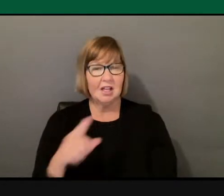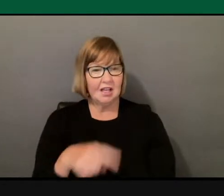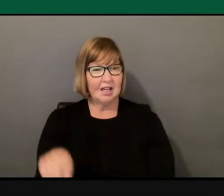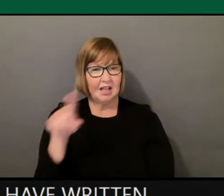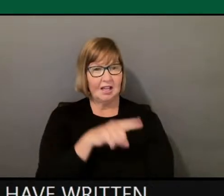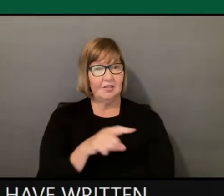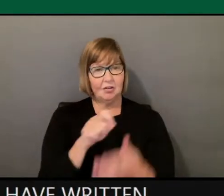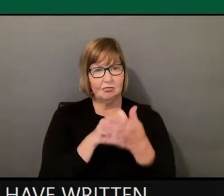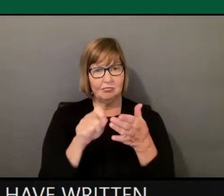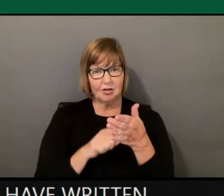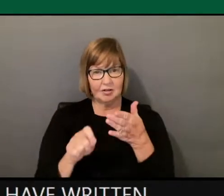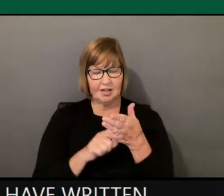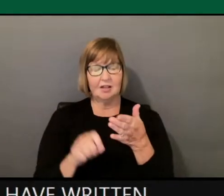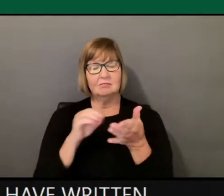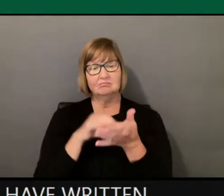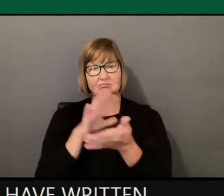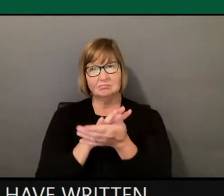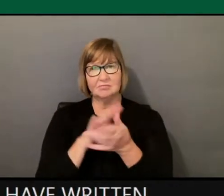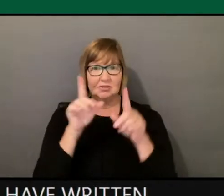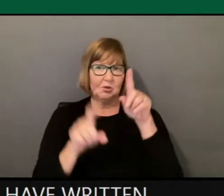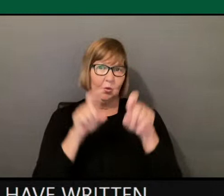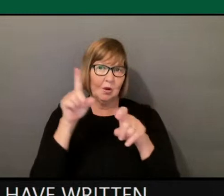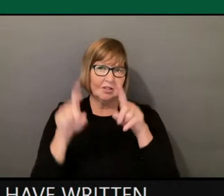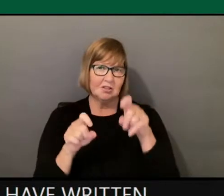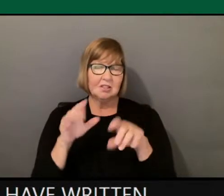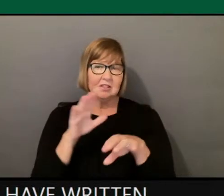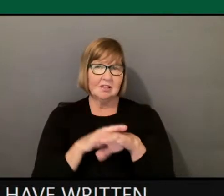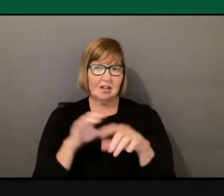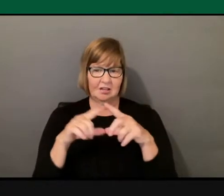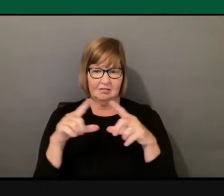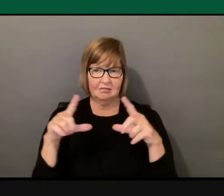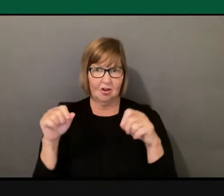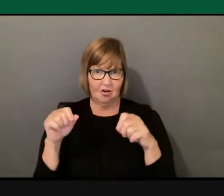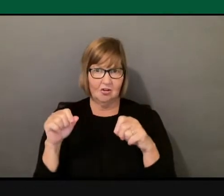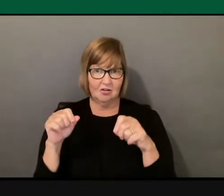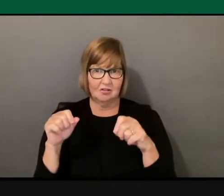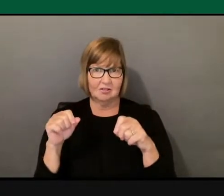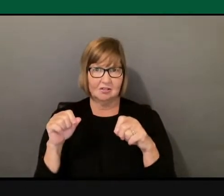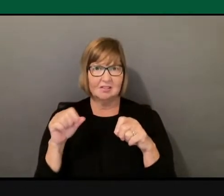it down, we have staff support coming around to gather them.